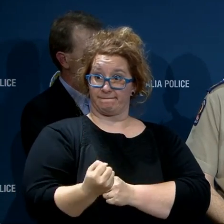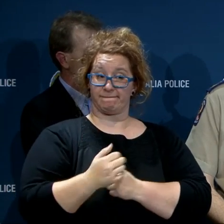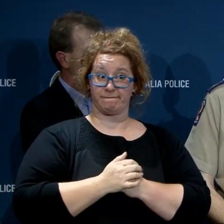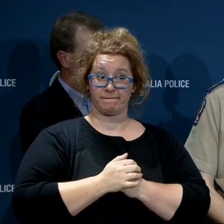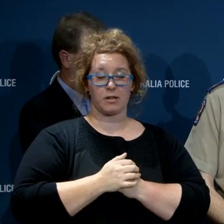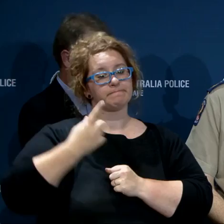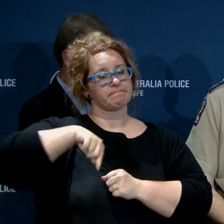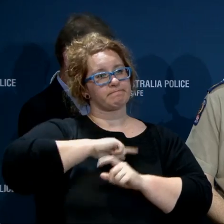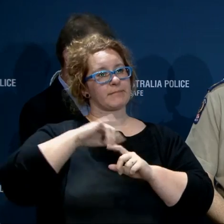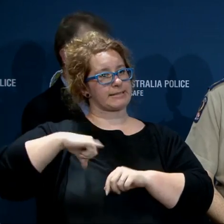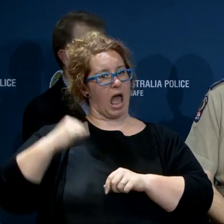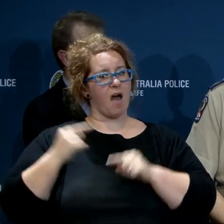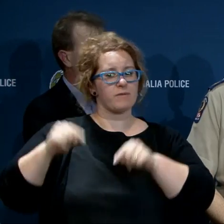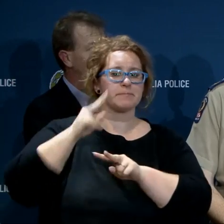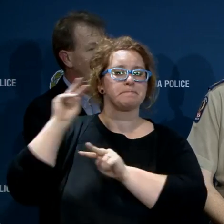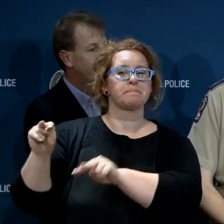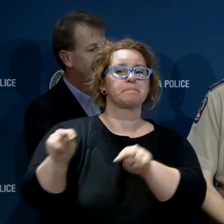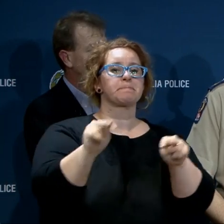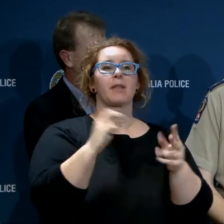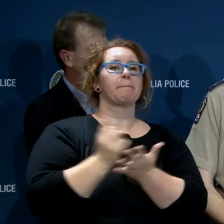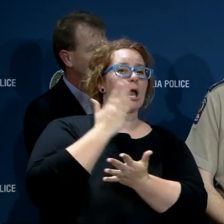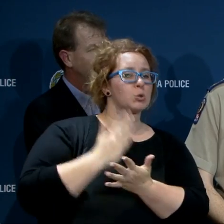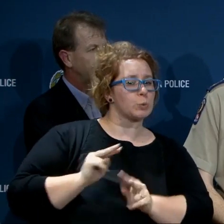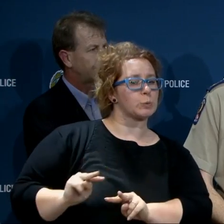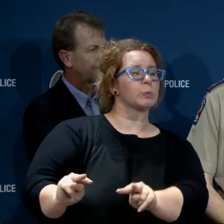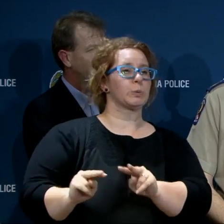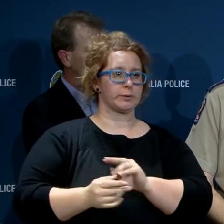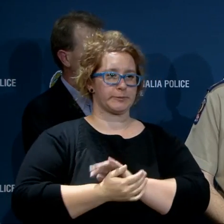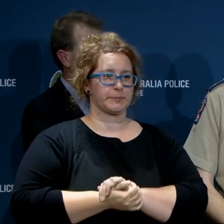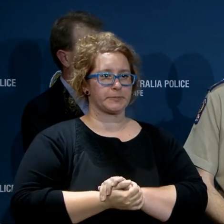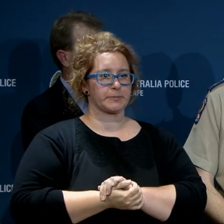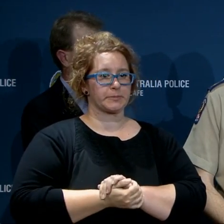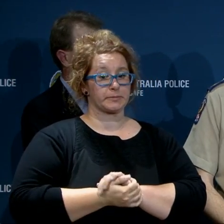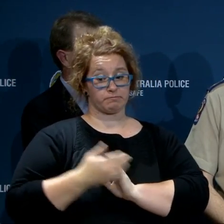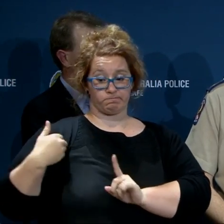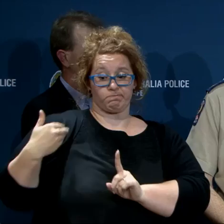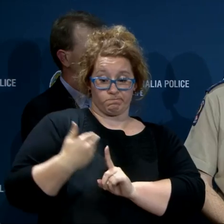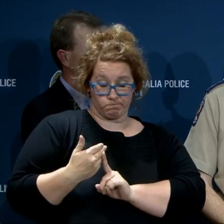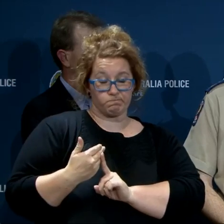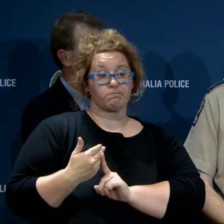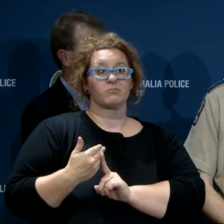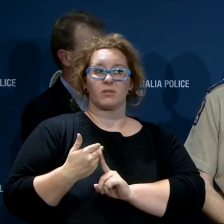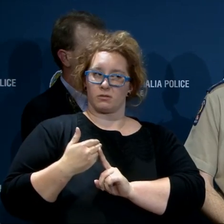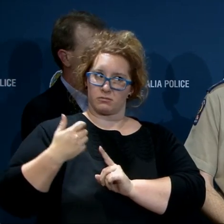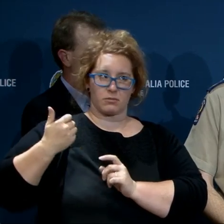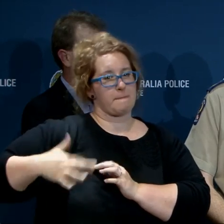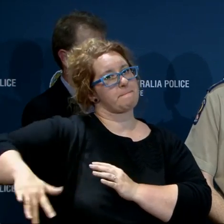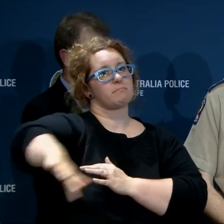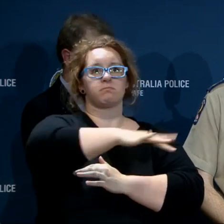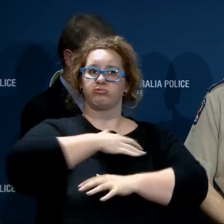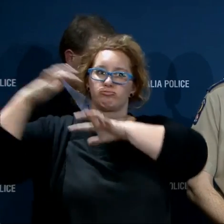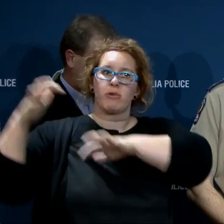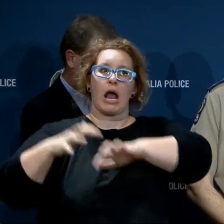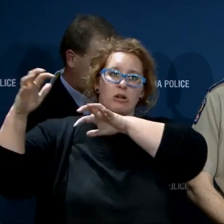a close eye on the situation. As we've indicated throughout this event we've had significant rainfall throughout all catchments and we're